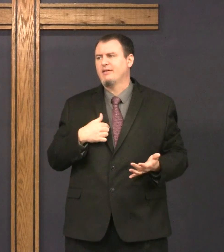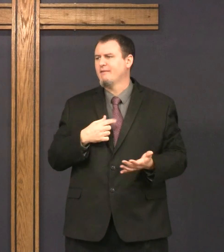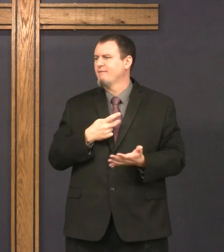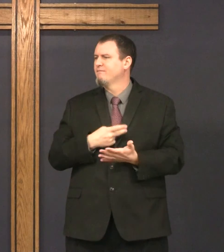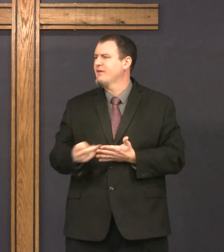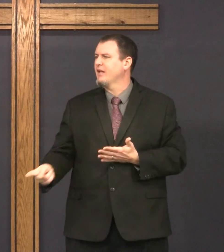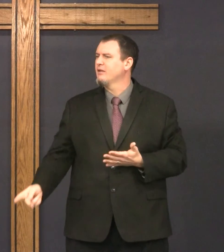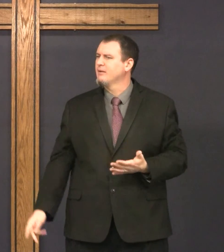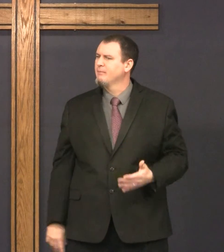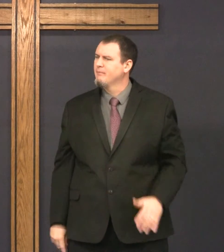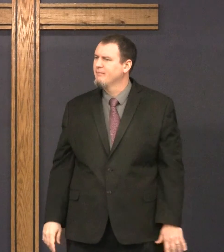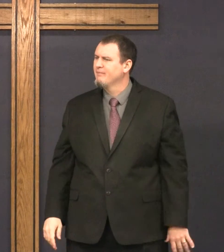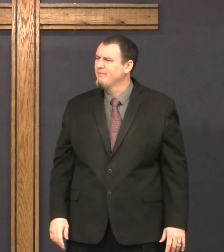He had to feel like a failure.